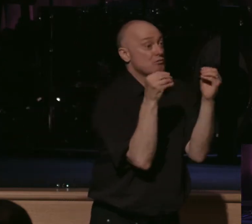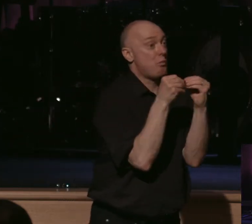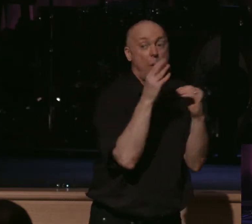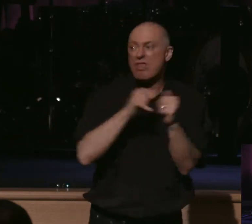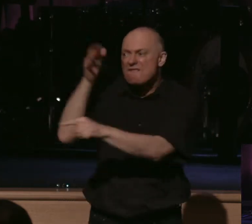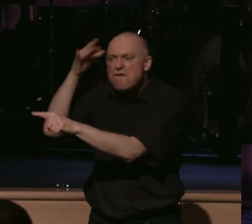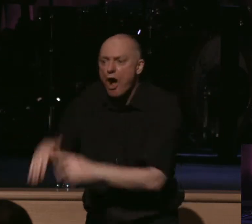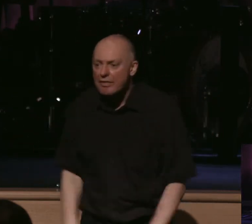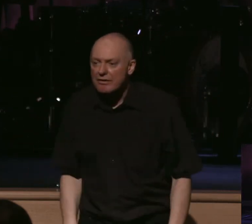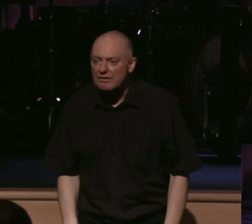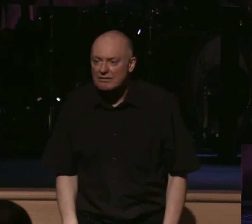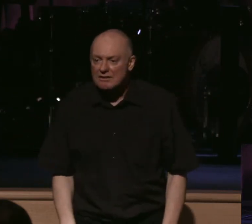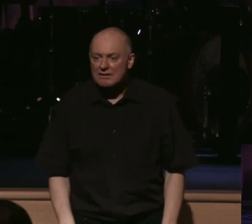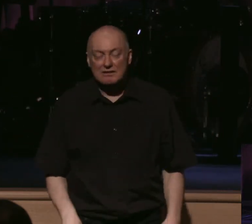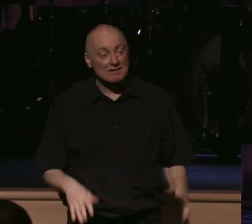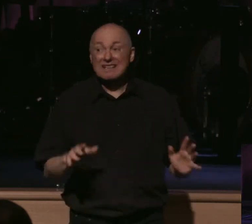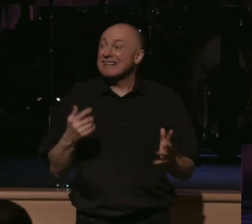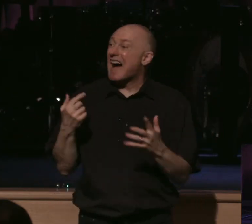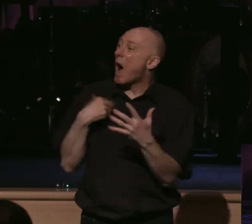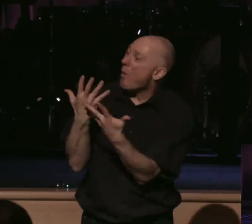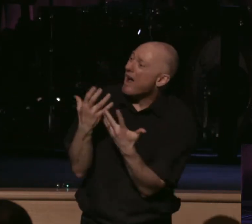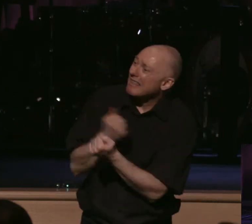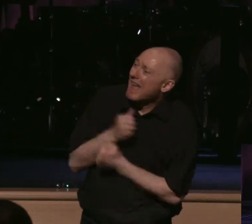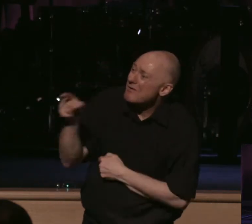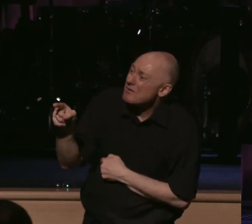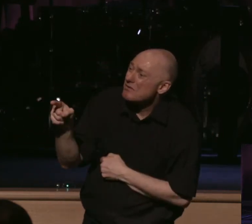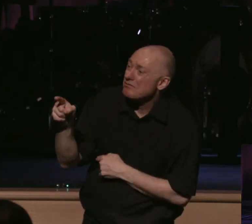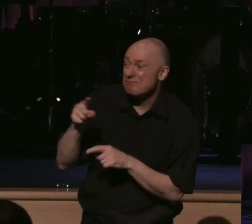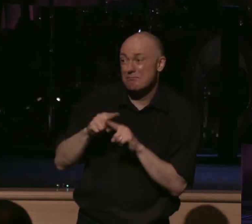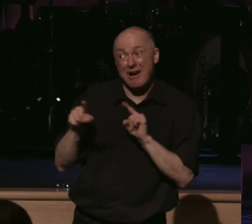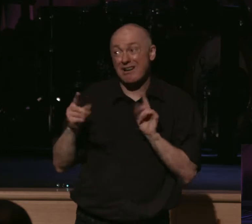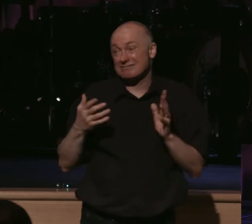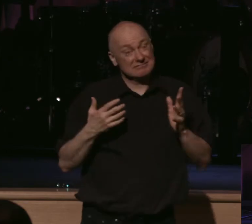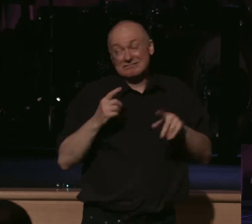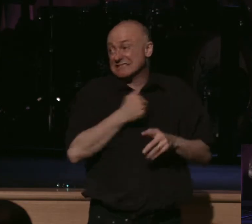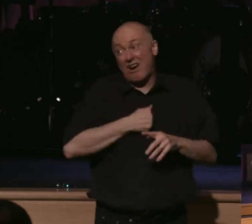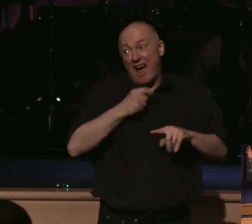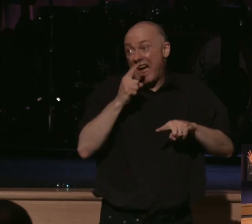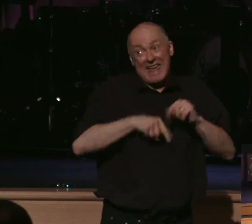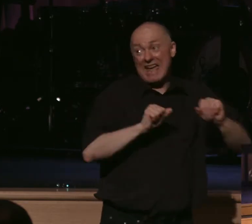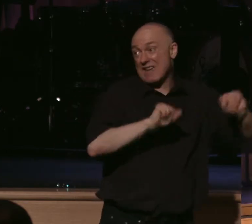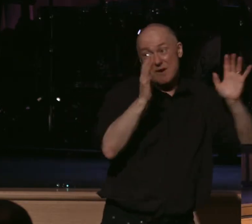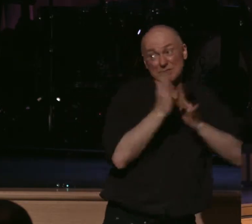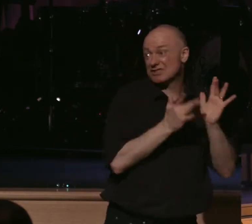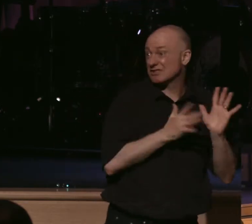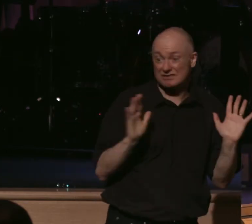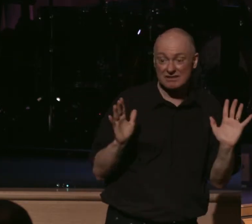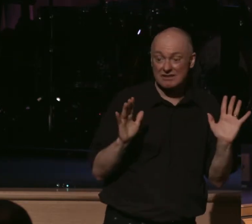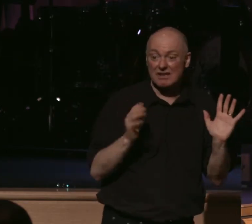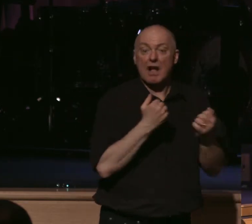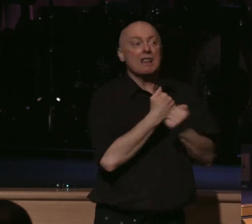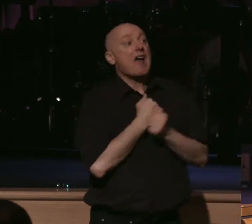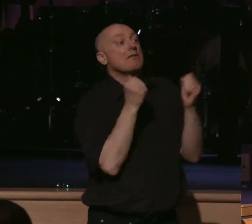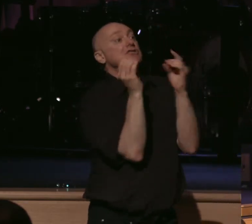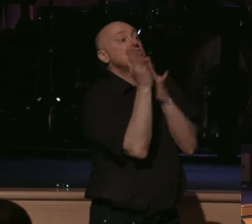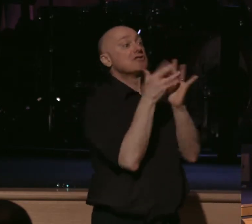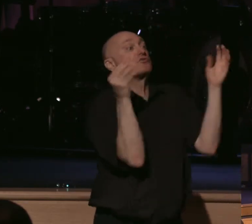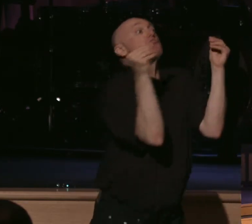father. He wants to love his earthly father, but at end of the day, his love for Christ is more even as it relates to him that his